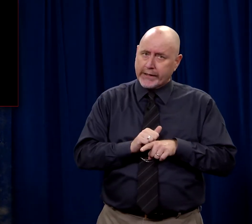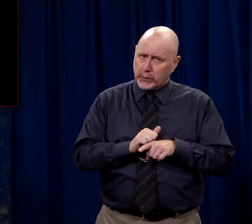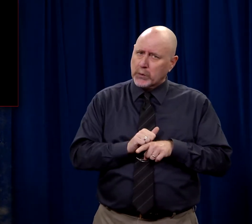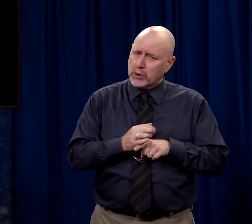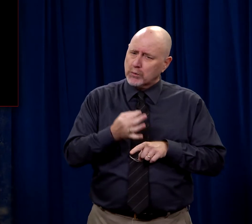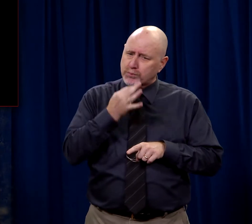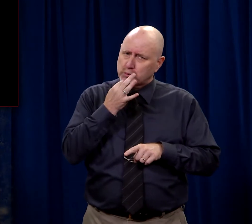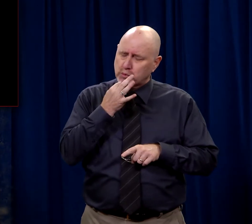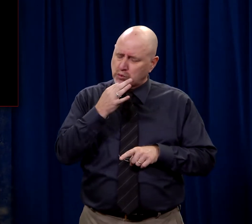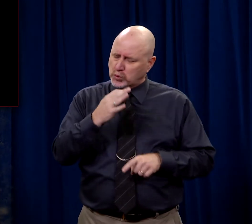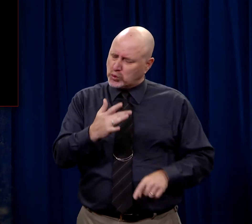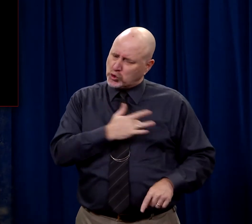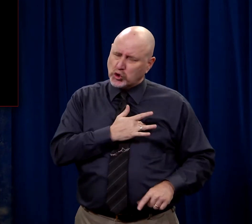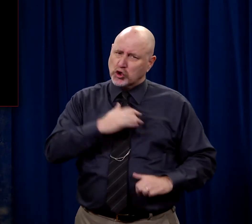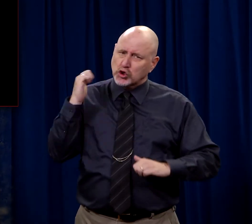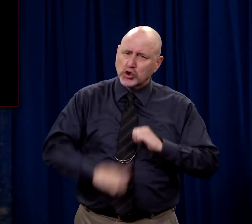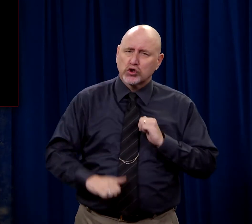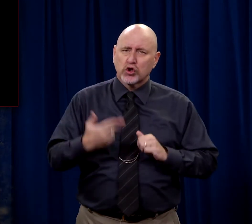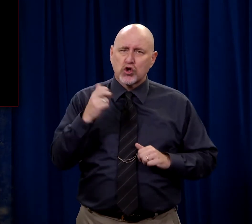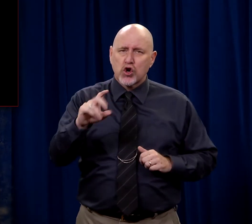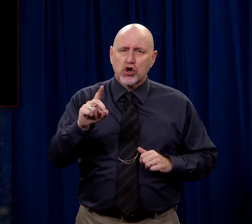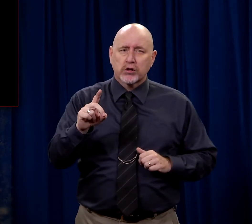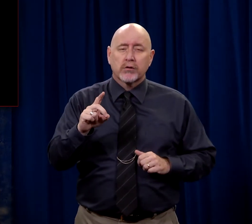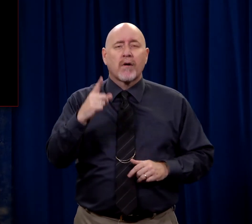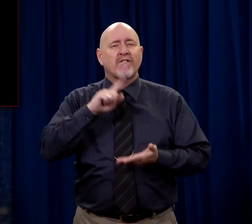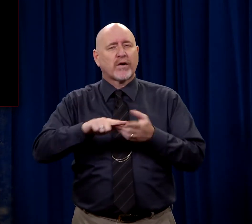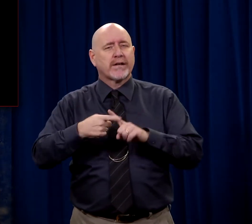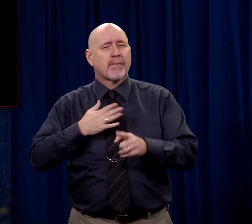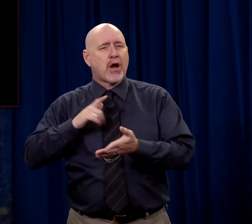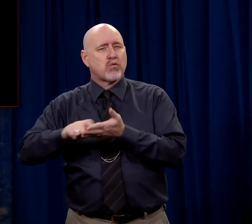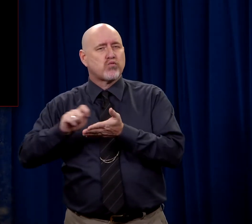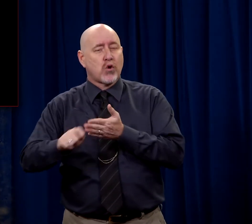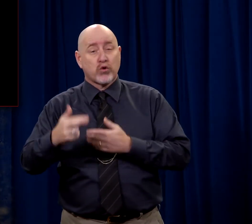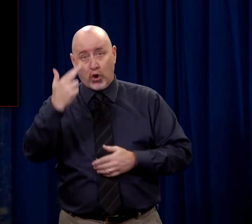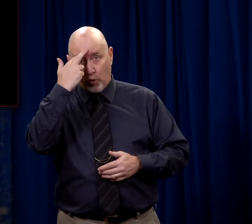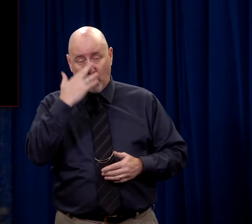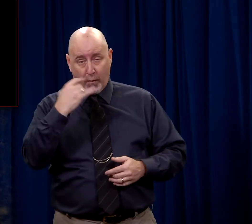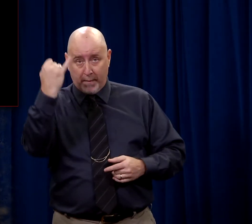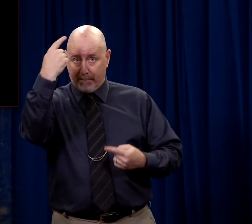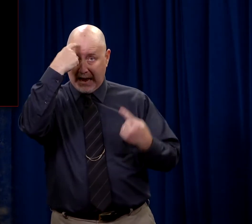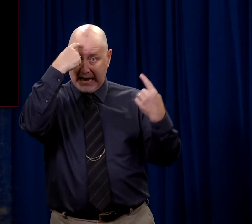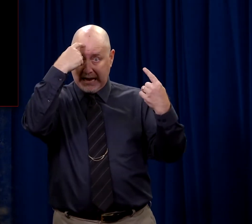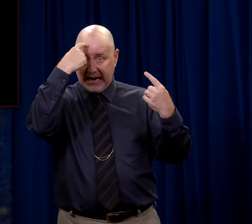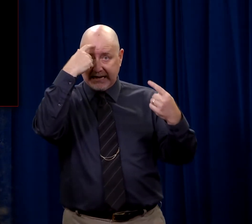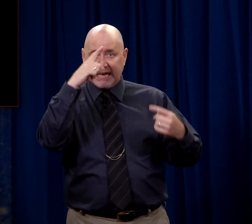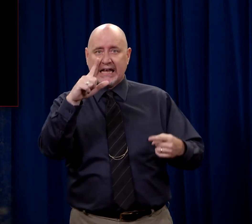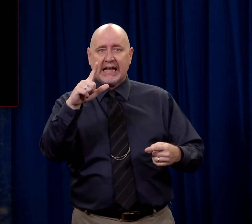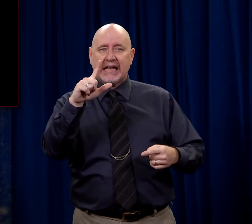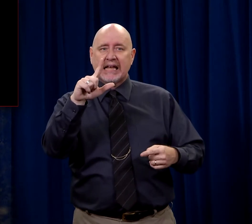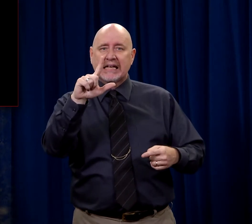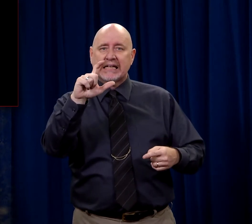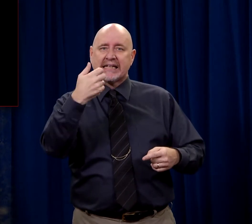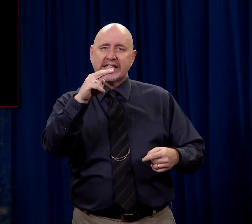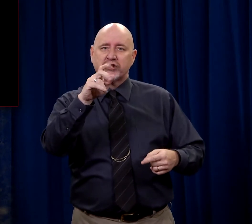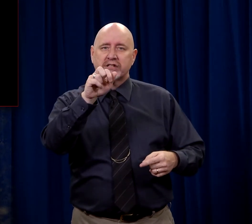trained to be hardened. One of my friends wrote this, In the Roman mind, the legionary,